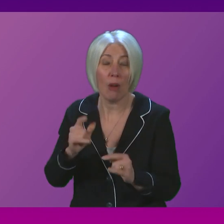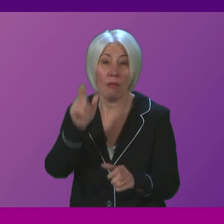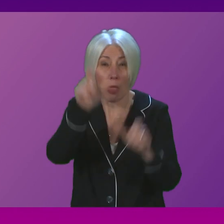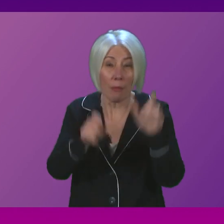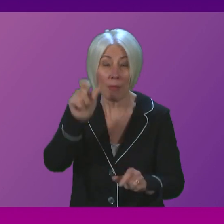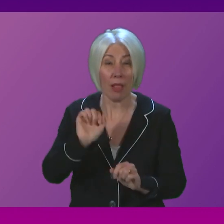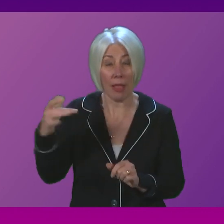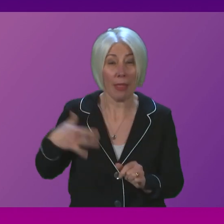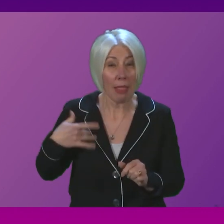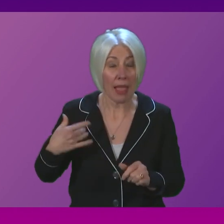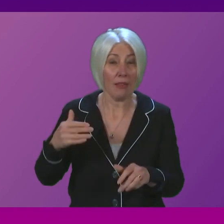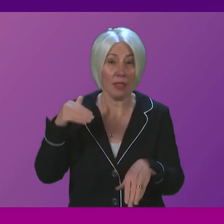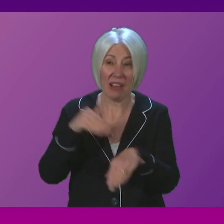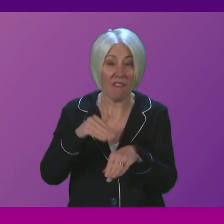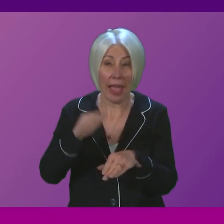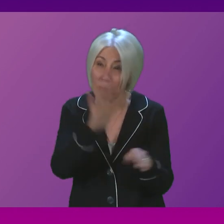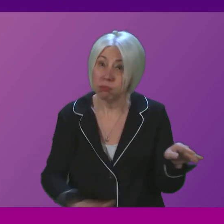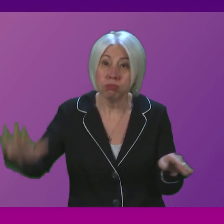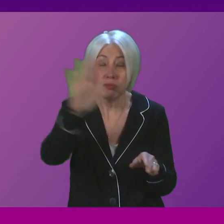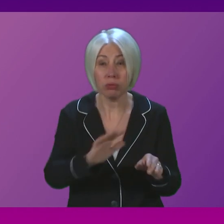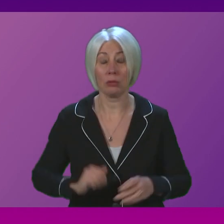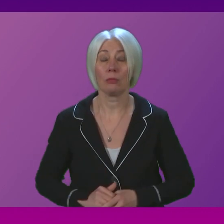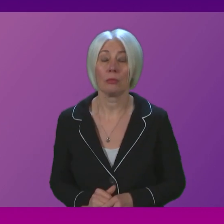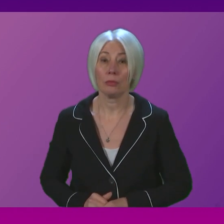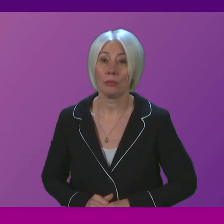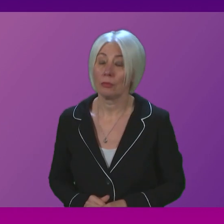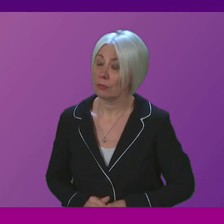throughout this country. you. First Minister.